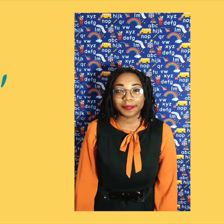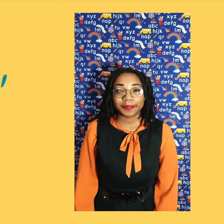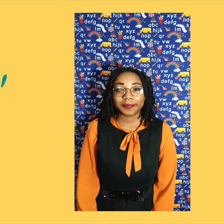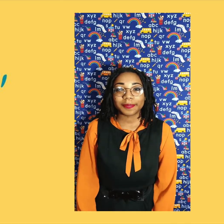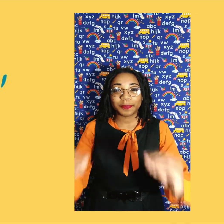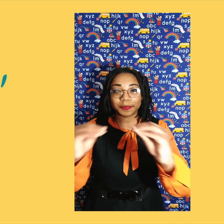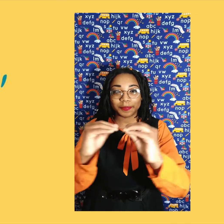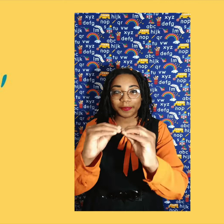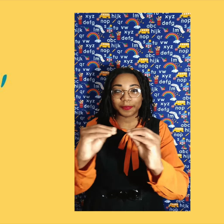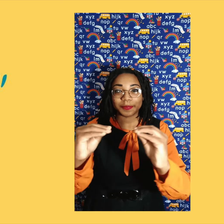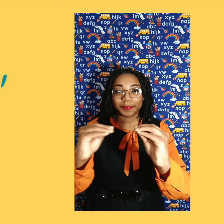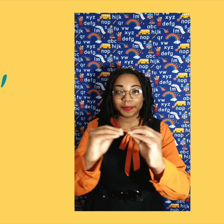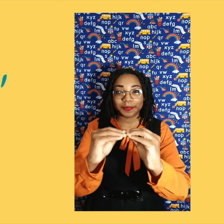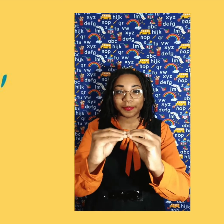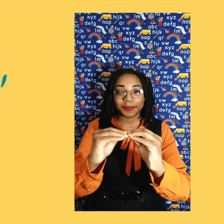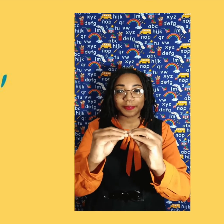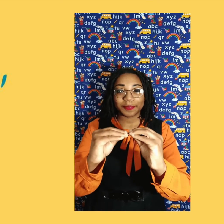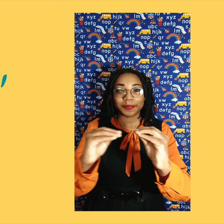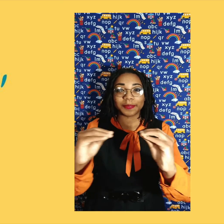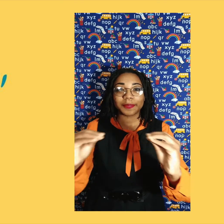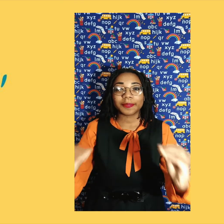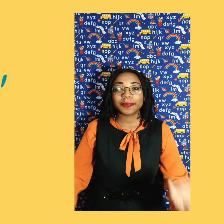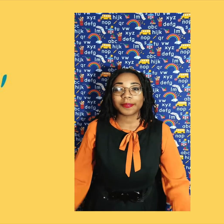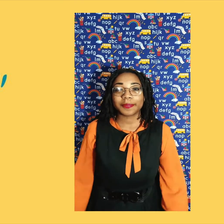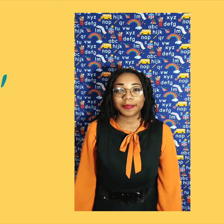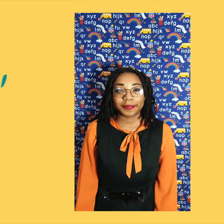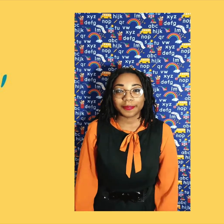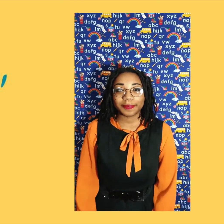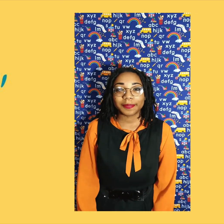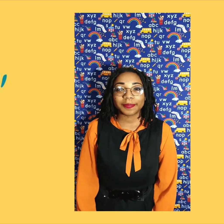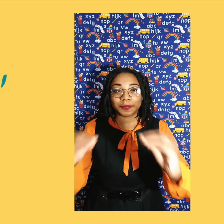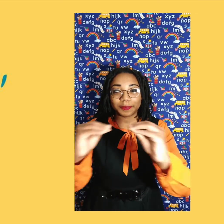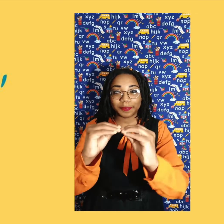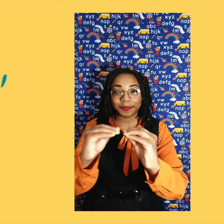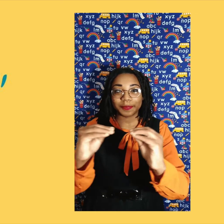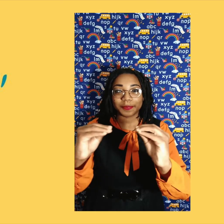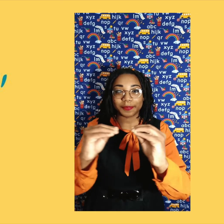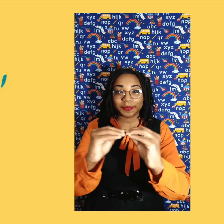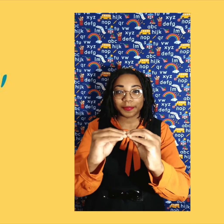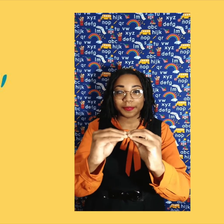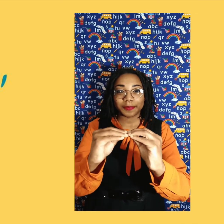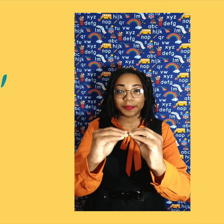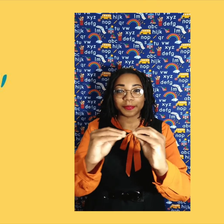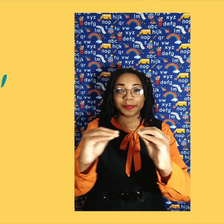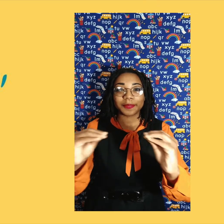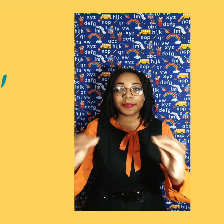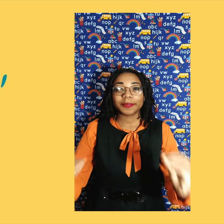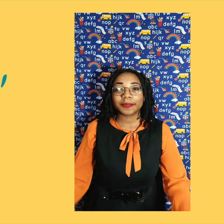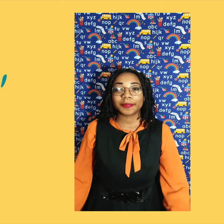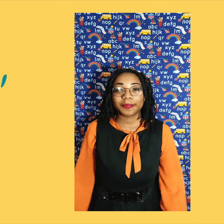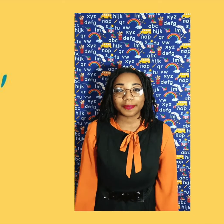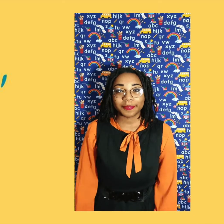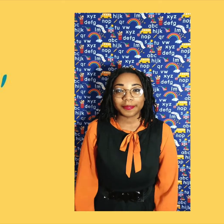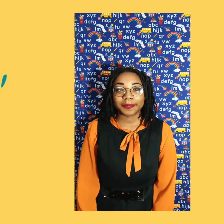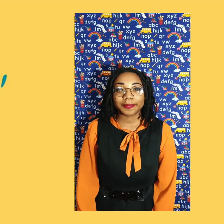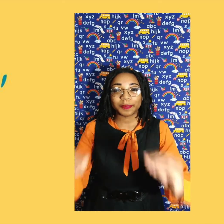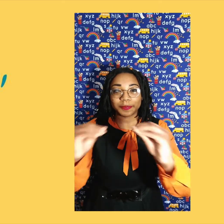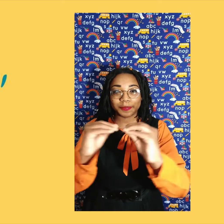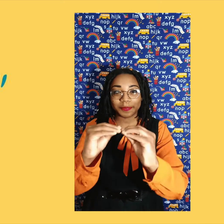your thumbs. Then you bring your hands together and make your fingers touch, then pull them apart. Do this a few times and you'll say more in